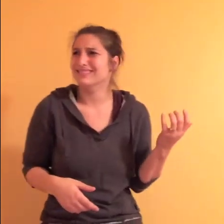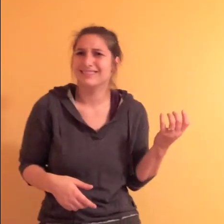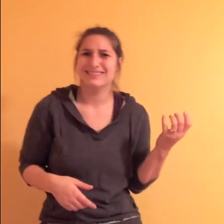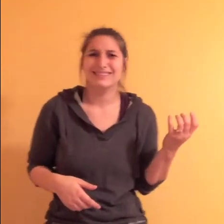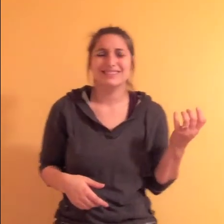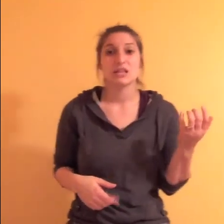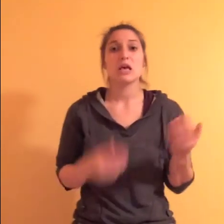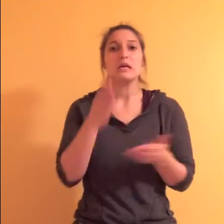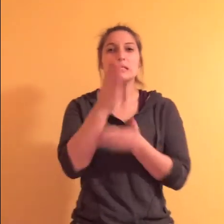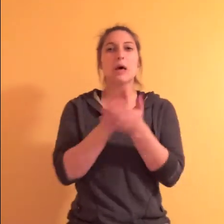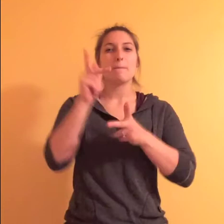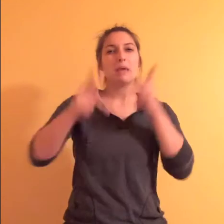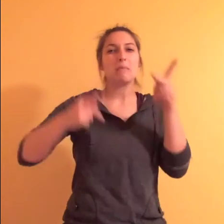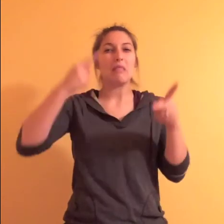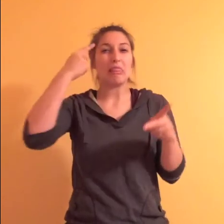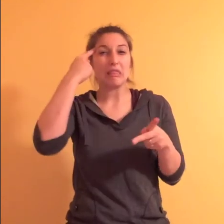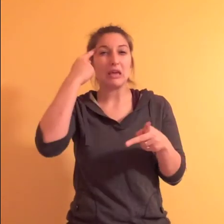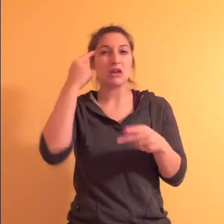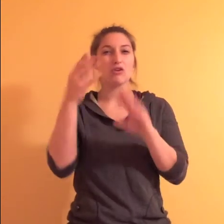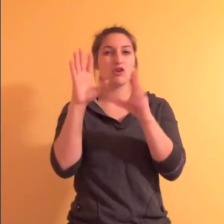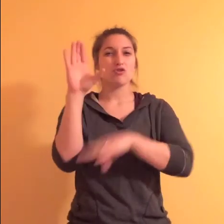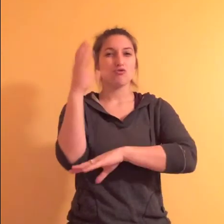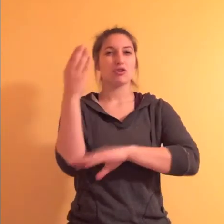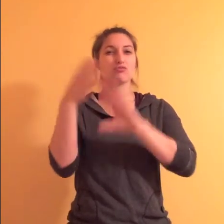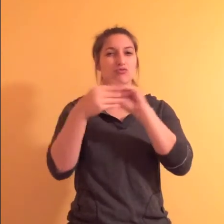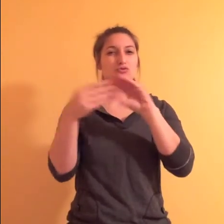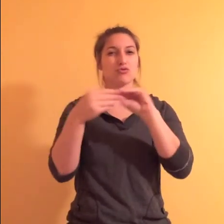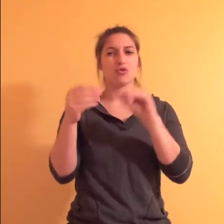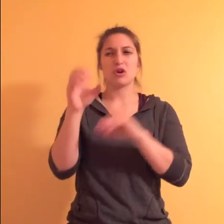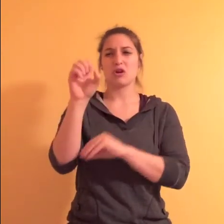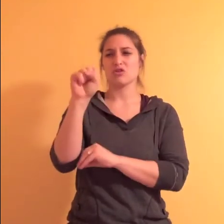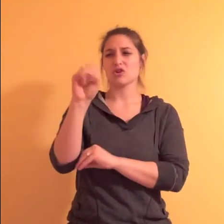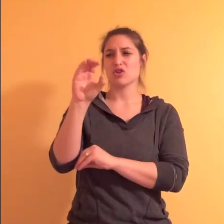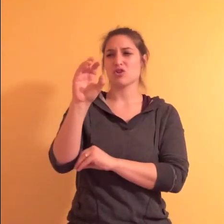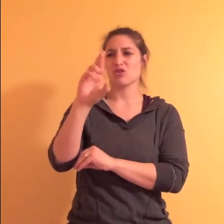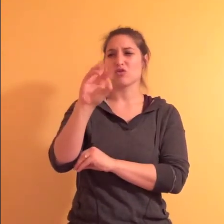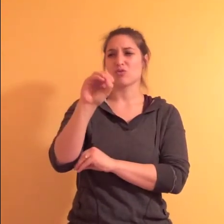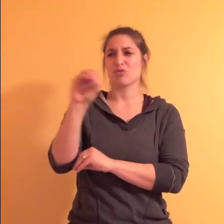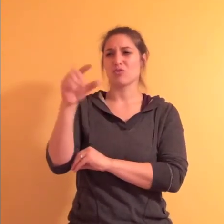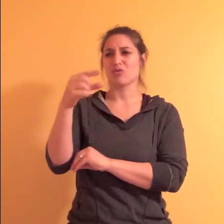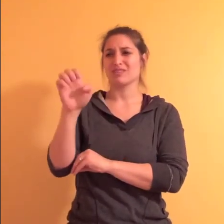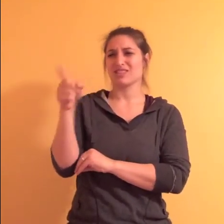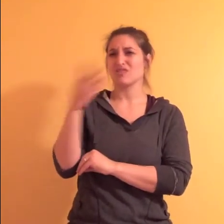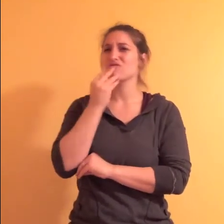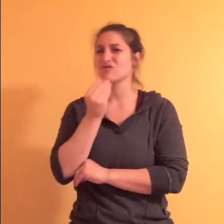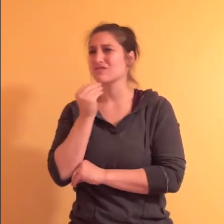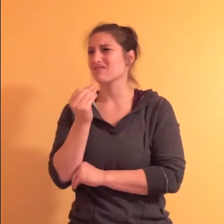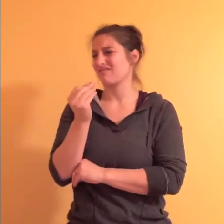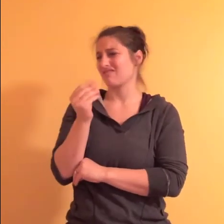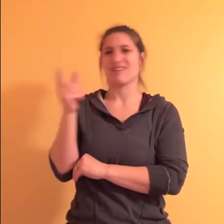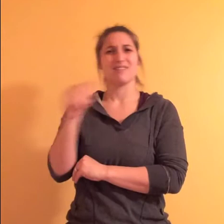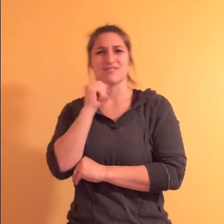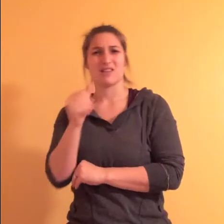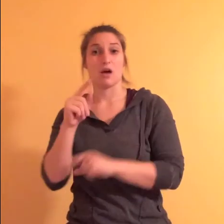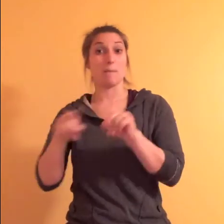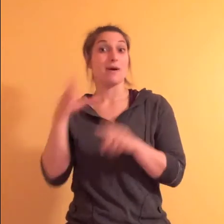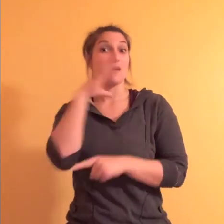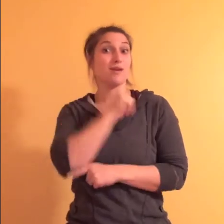Some people think that Ebenezer Scrooge is, well he's not, but guess who is,